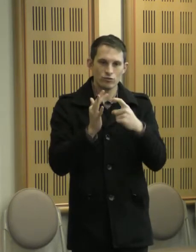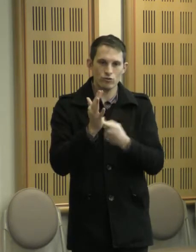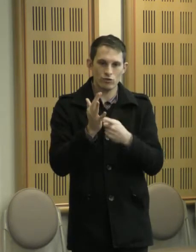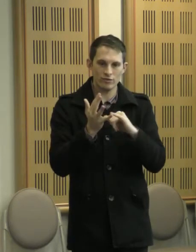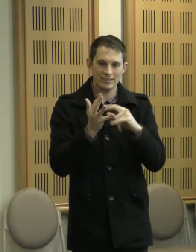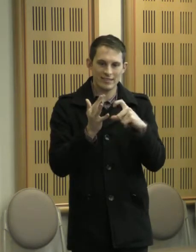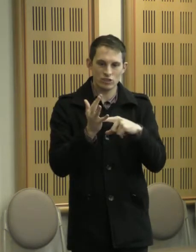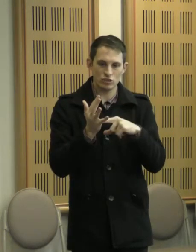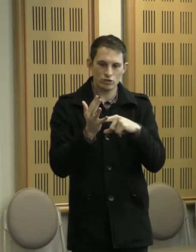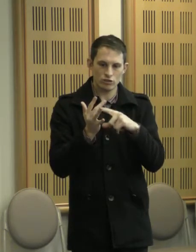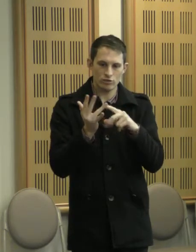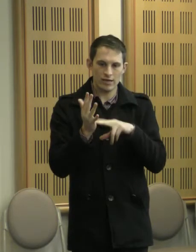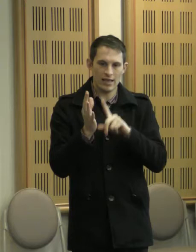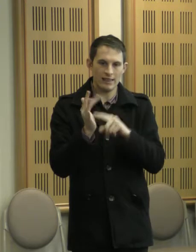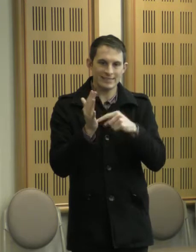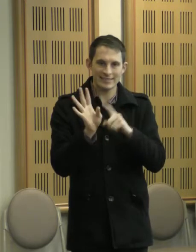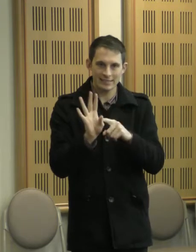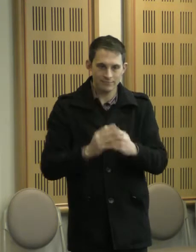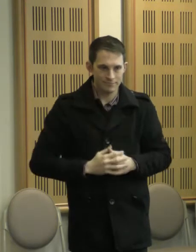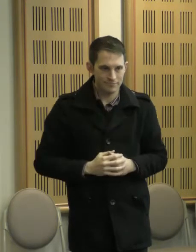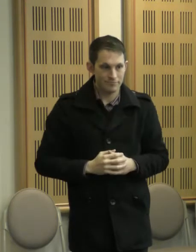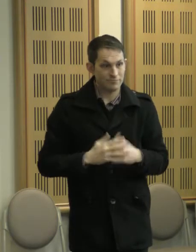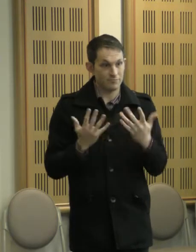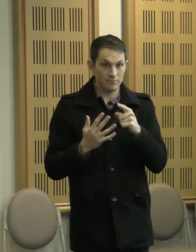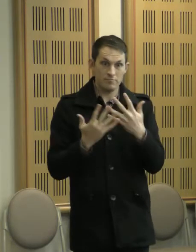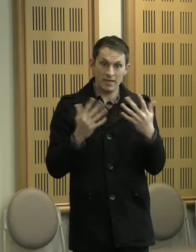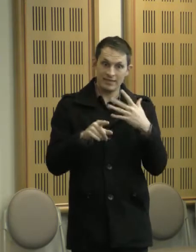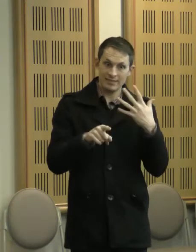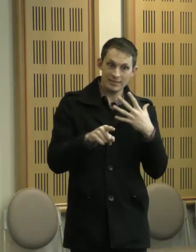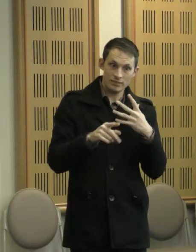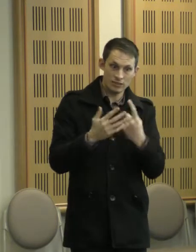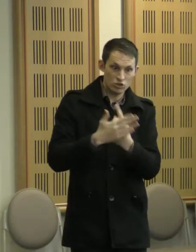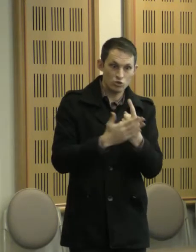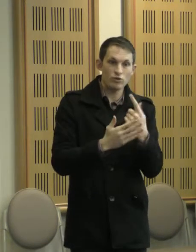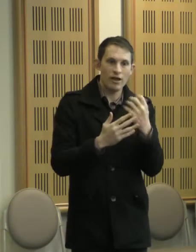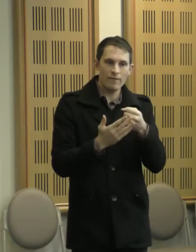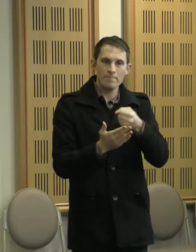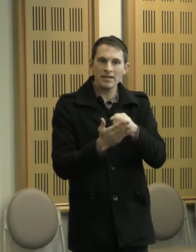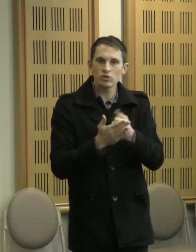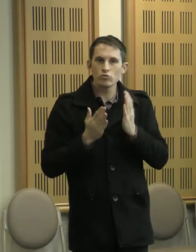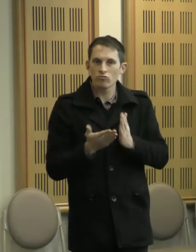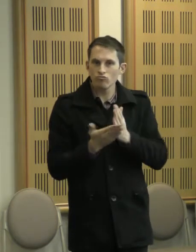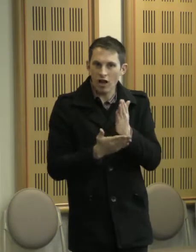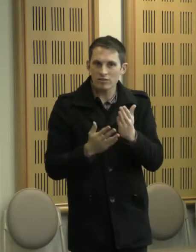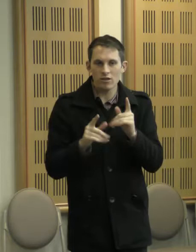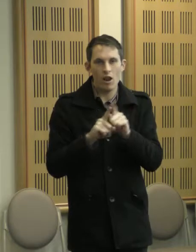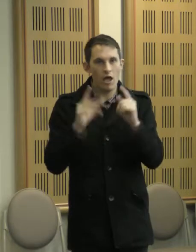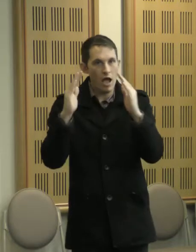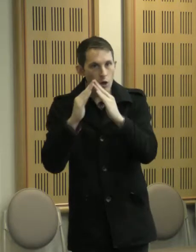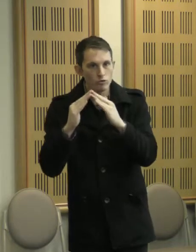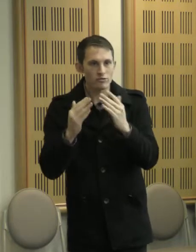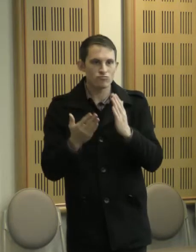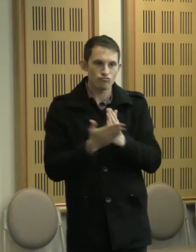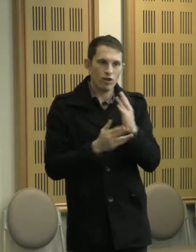help are crisis driven and concern basic human rights, like the right to housing and the right family connection.